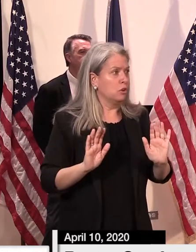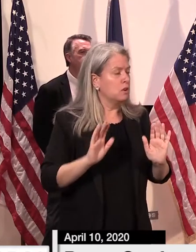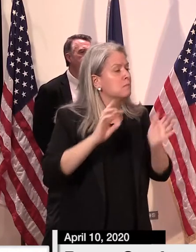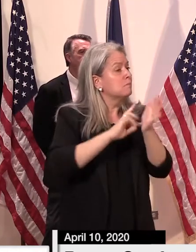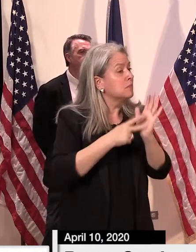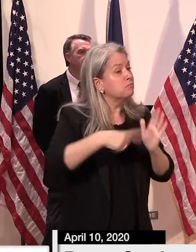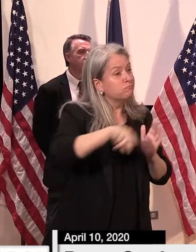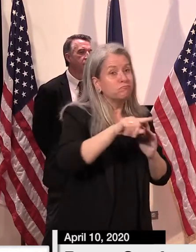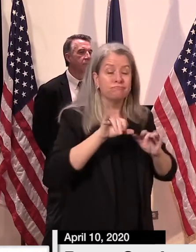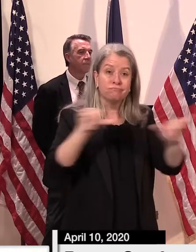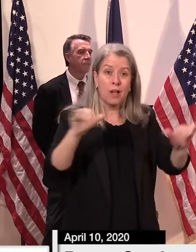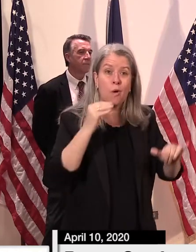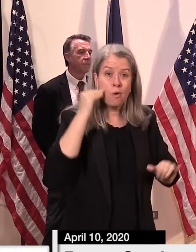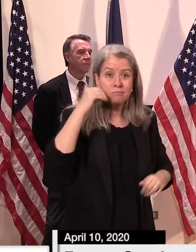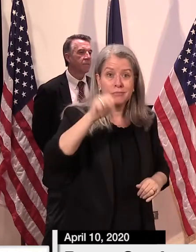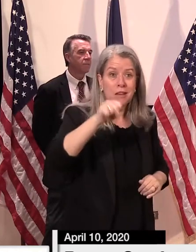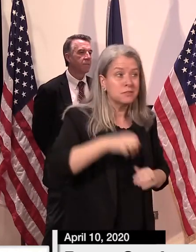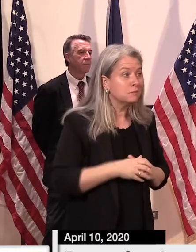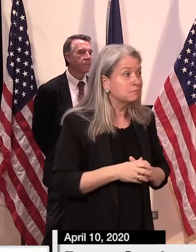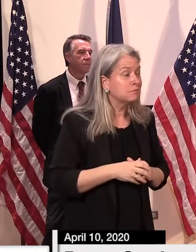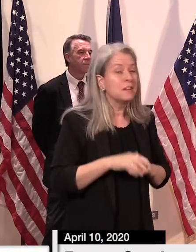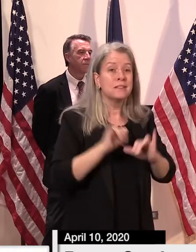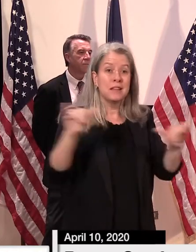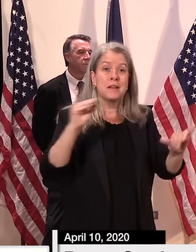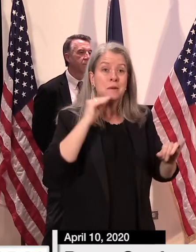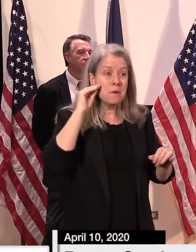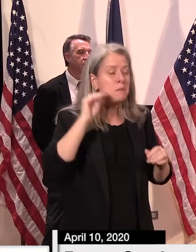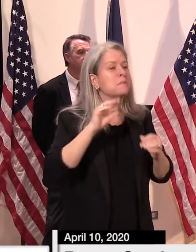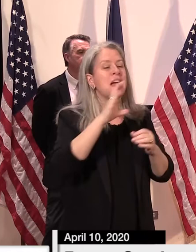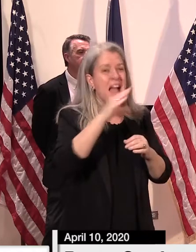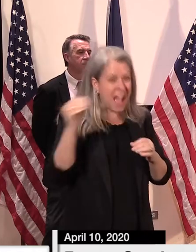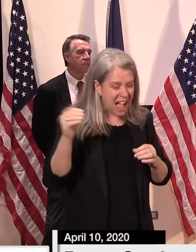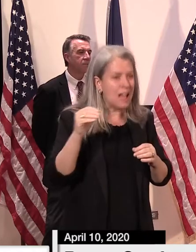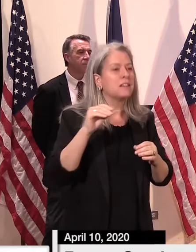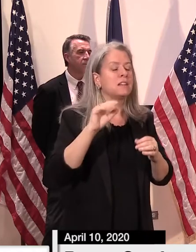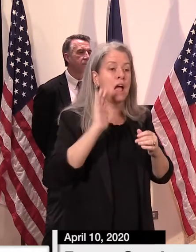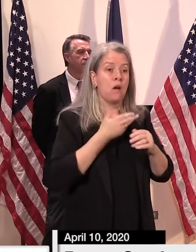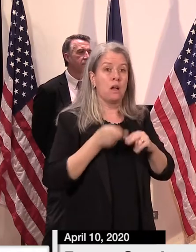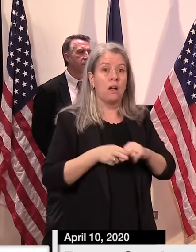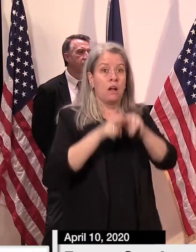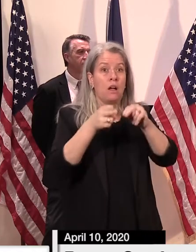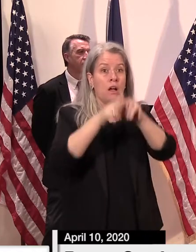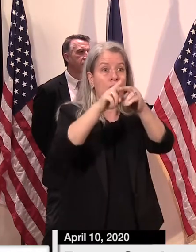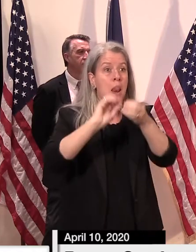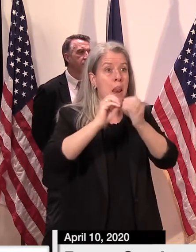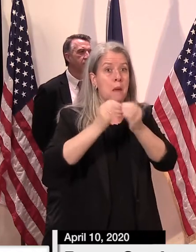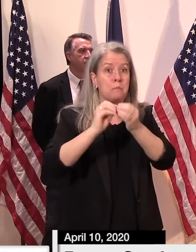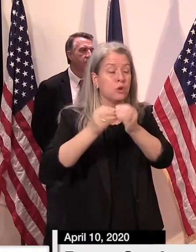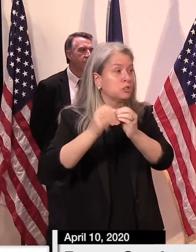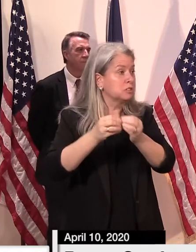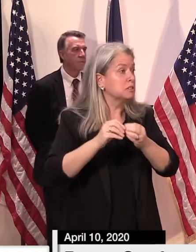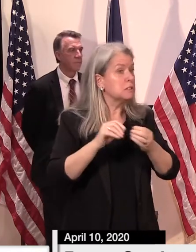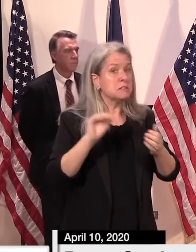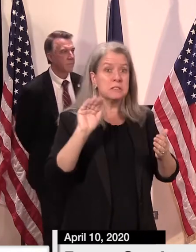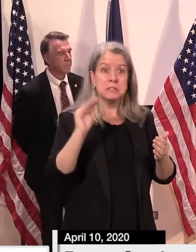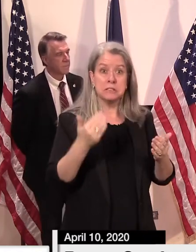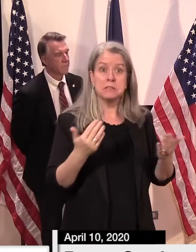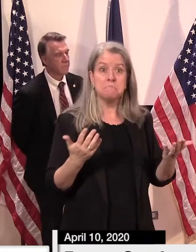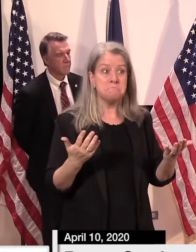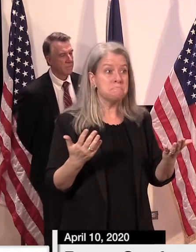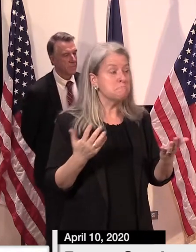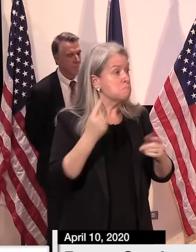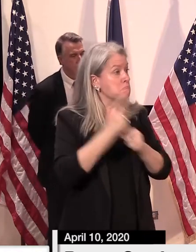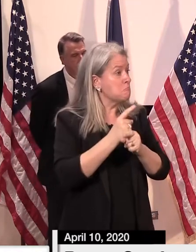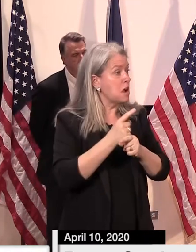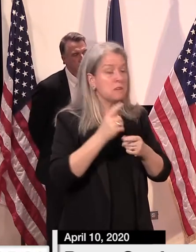and our growth rate showed signs of slowing. Today, those glimmers of hope shine a little